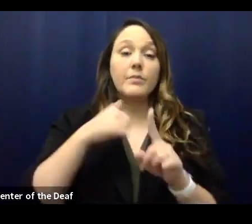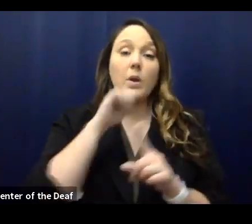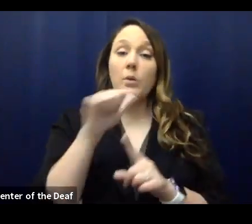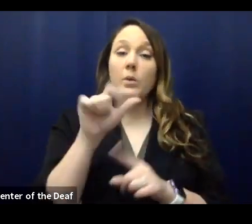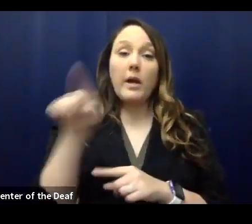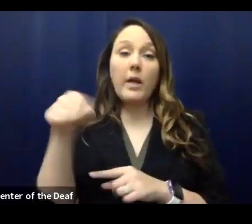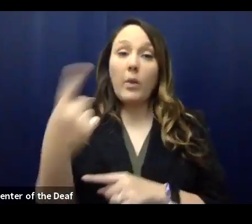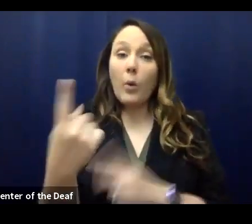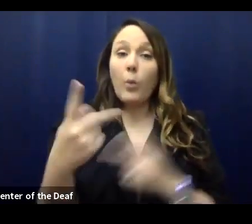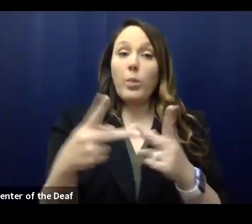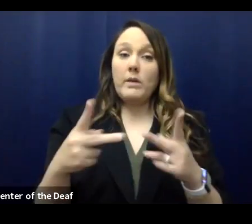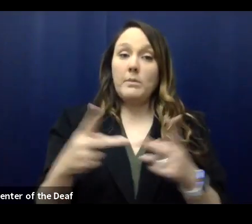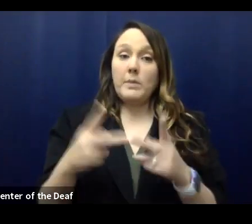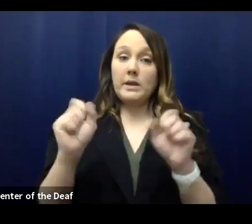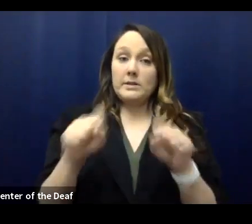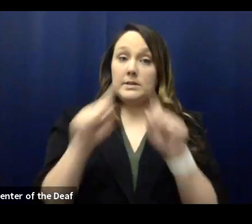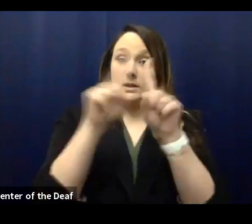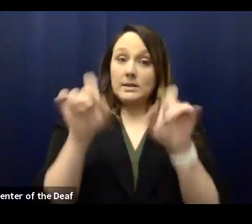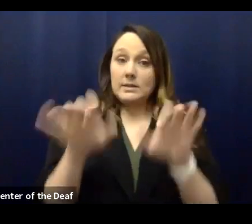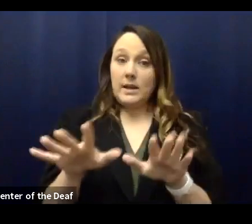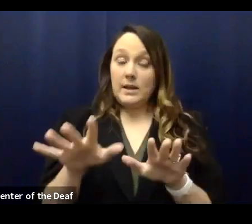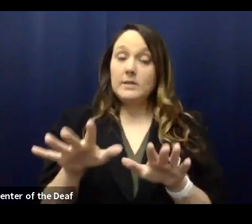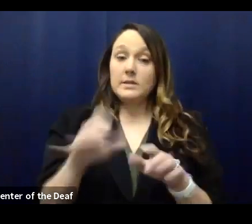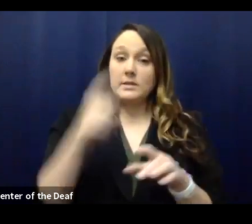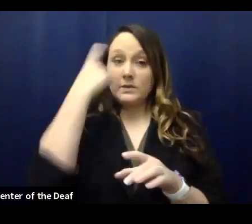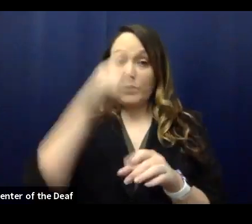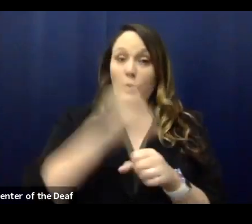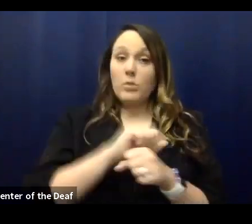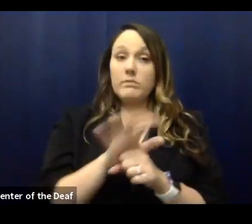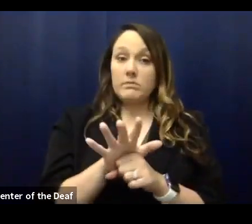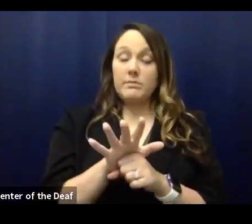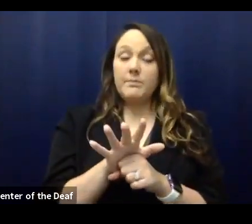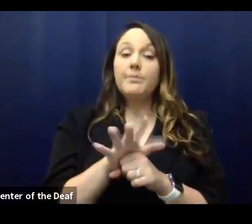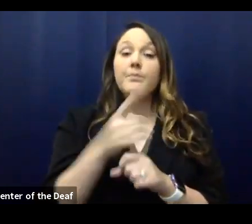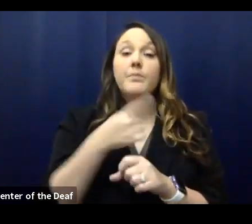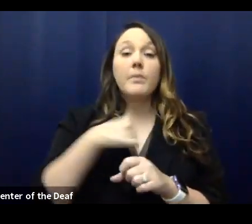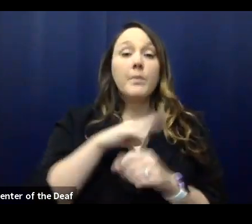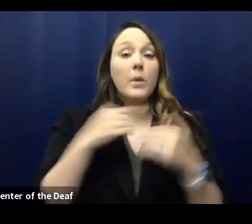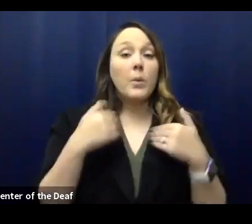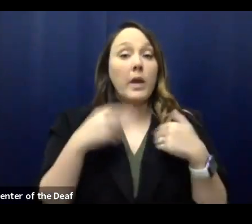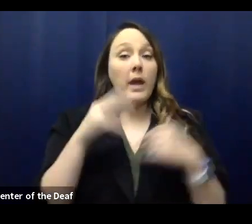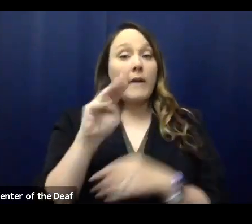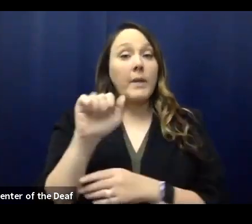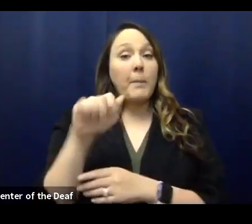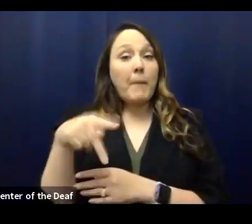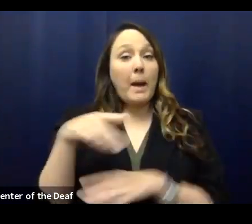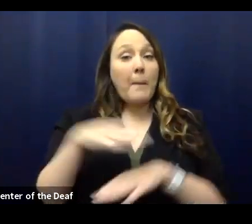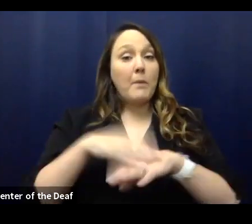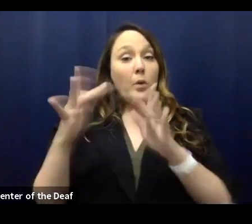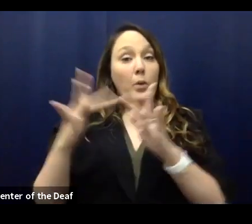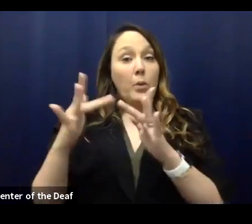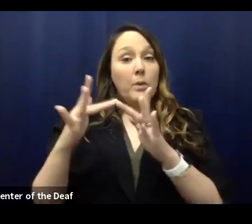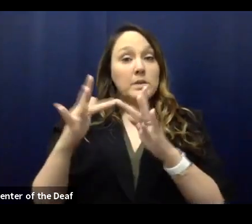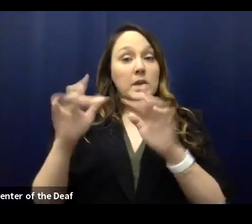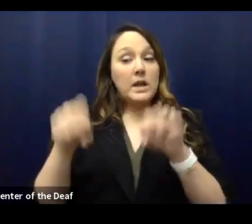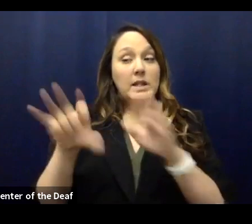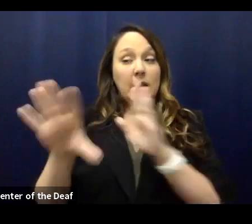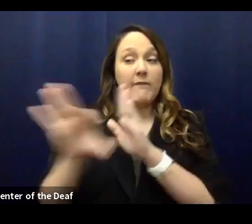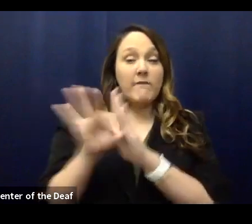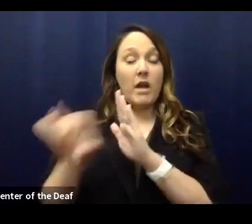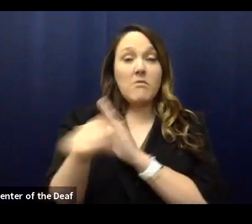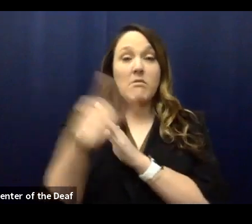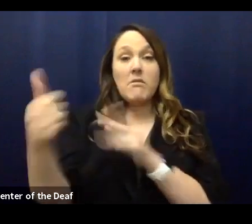only place where you can get tested for COVID-19. We have a map on our website where you can find other opportunities for testing.